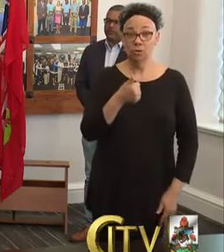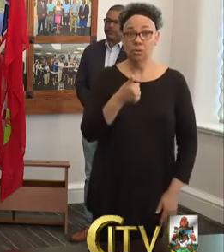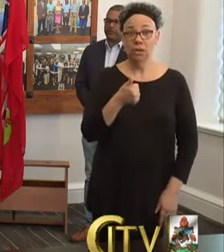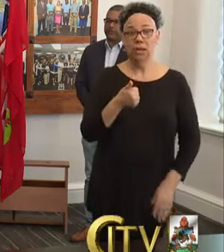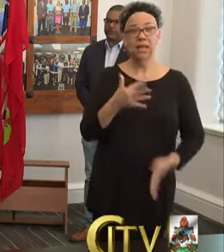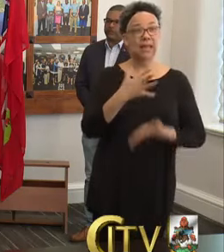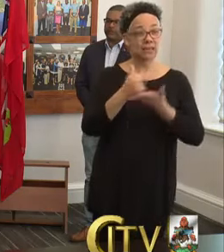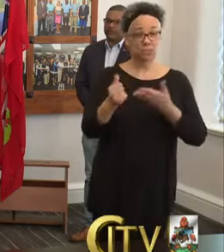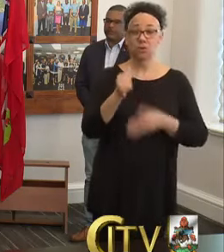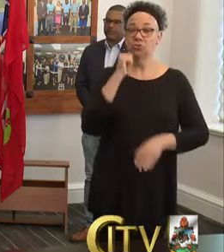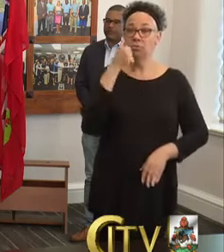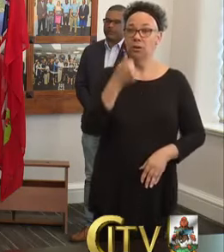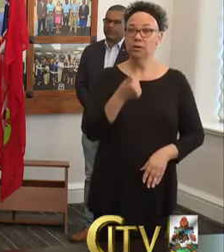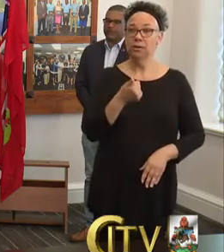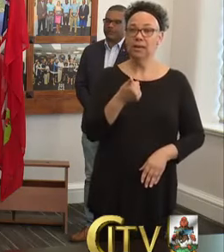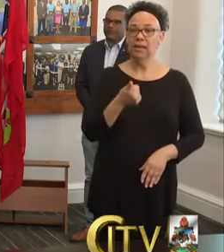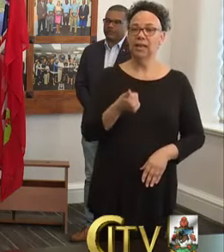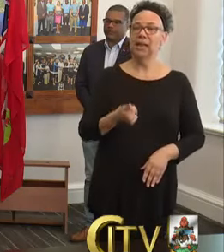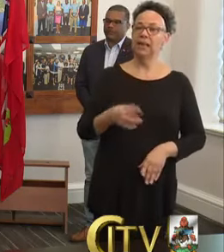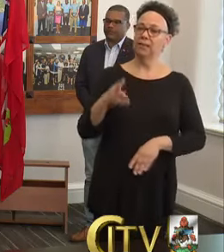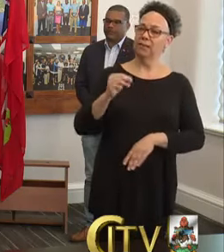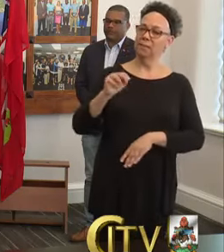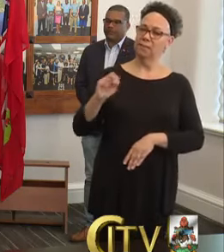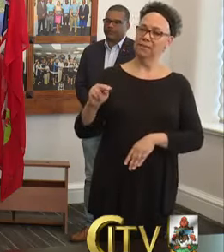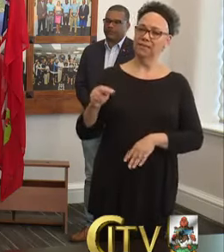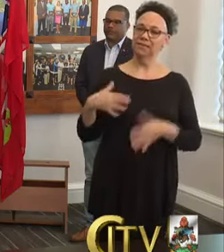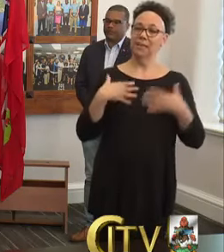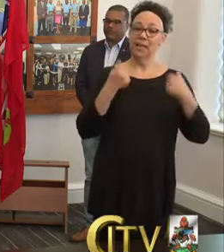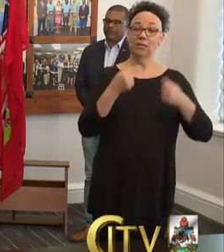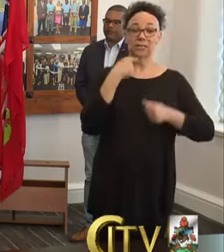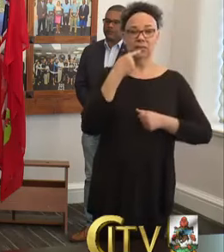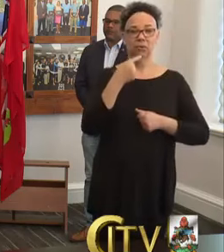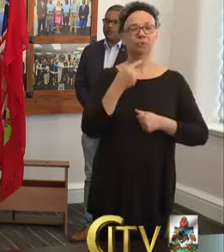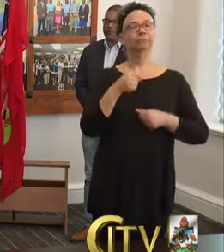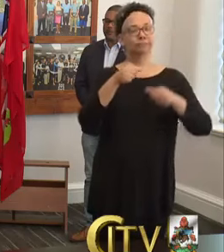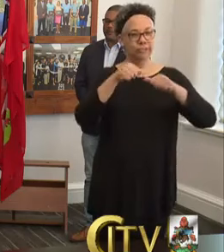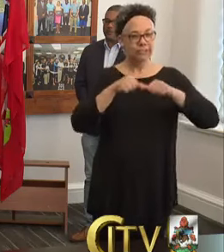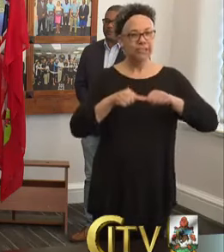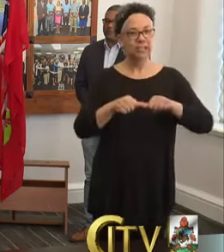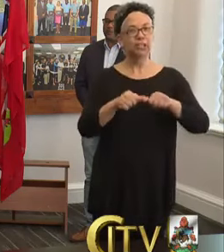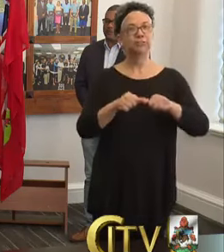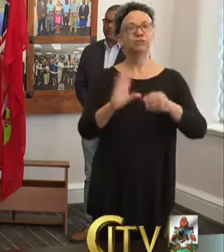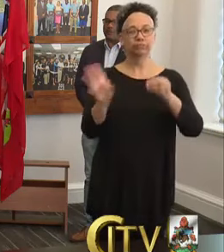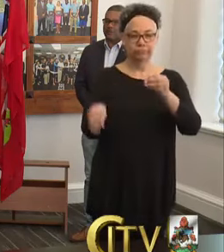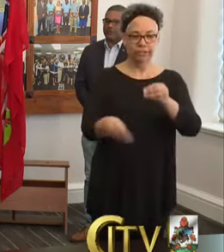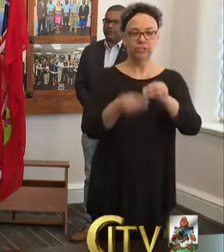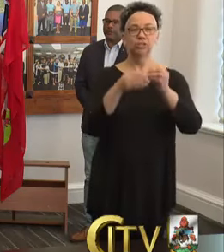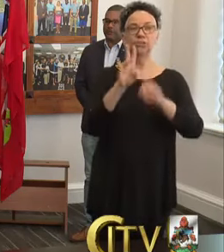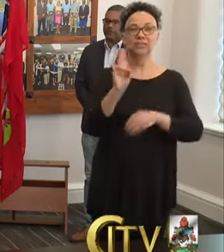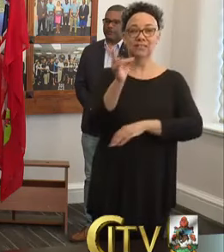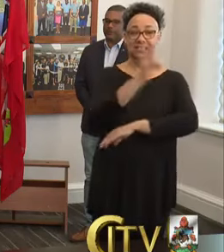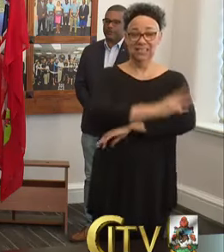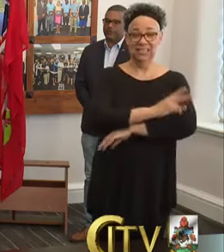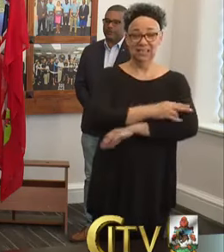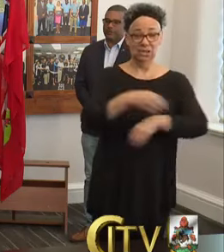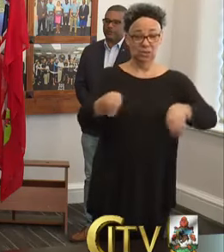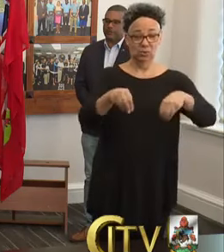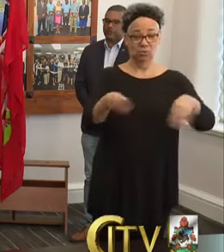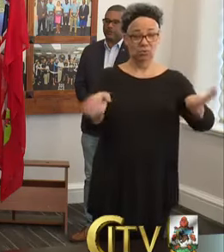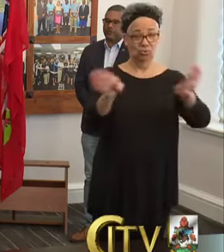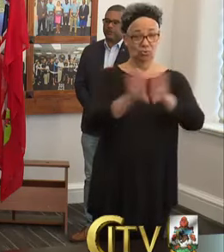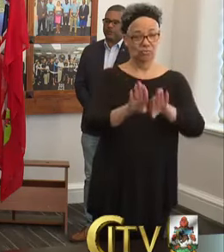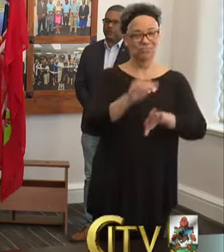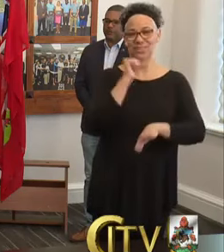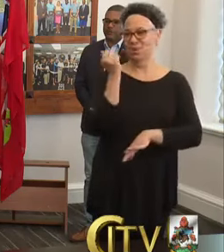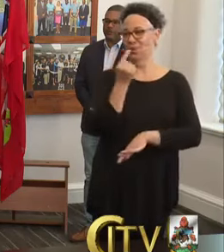advised that that that will be extended for a further seven days. That means that the retail closures that were put in place for not only